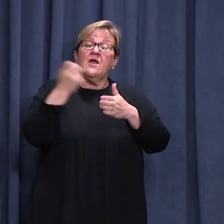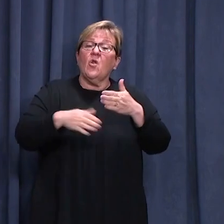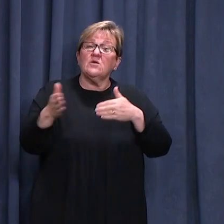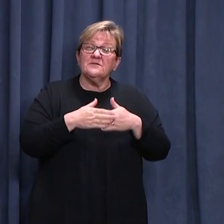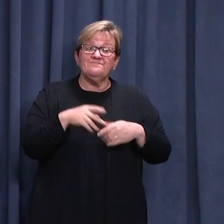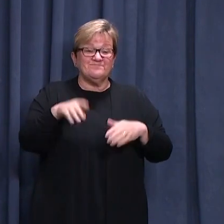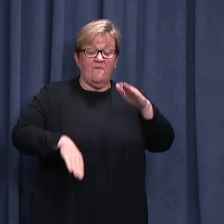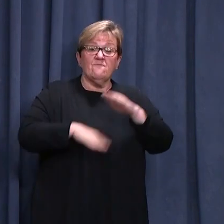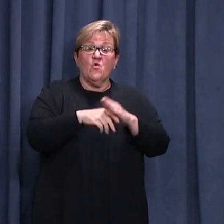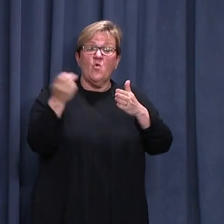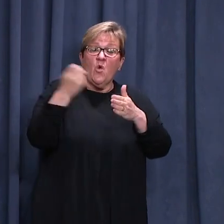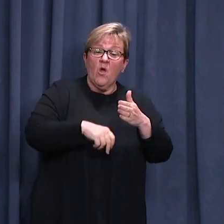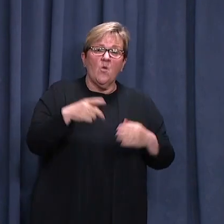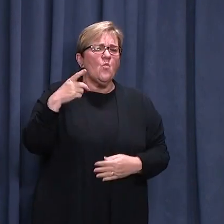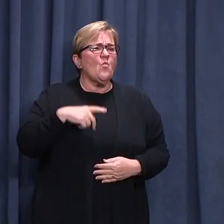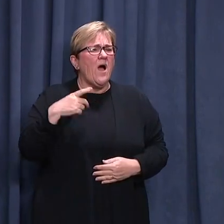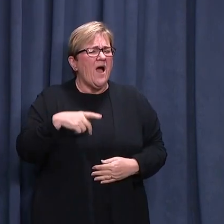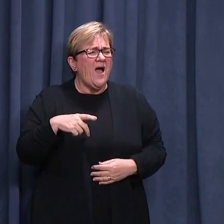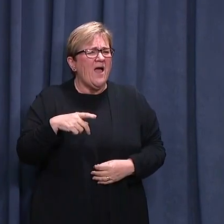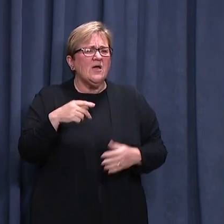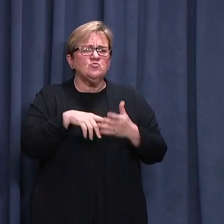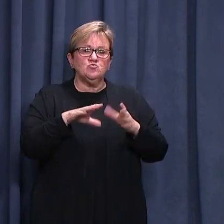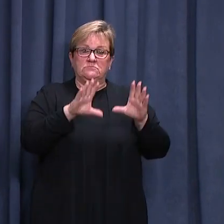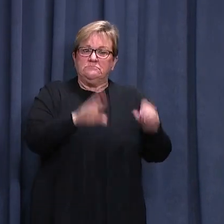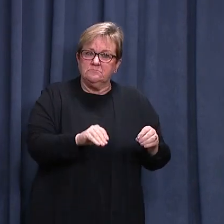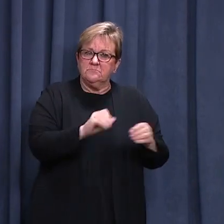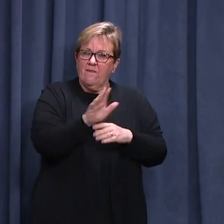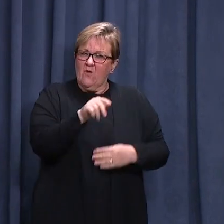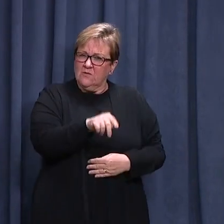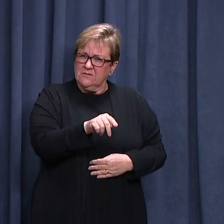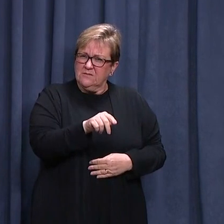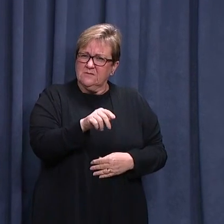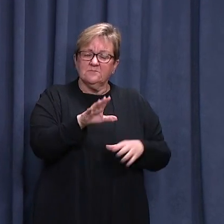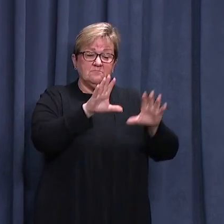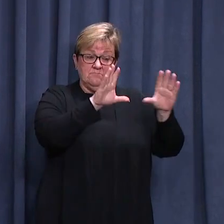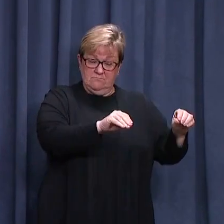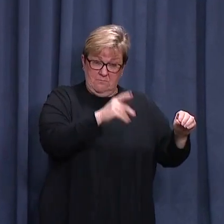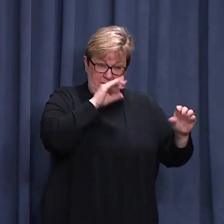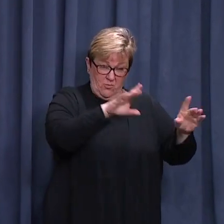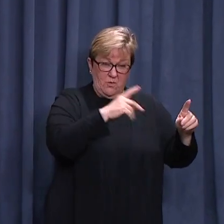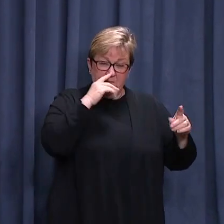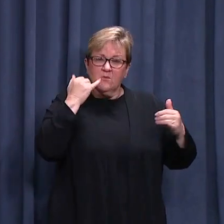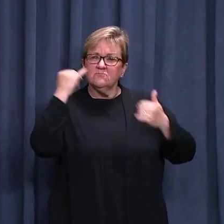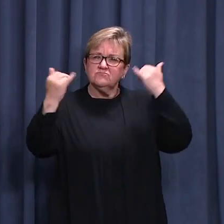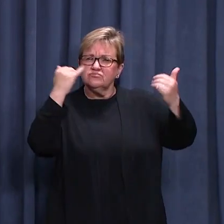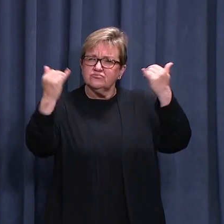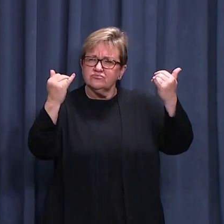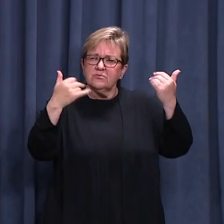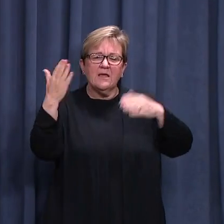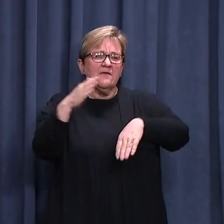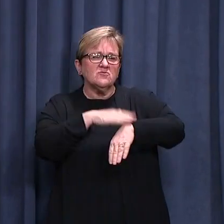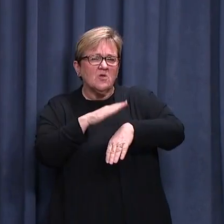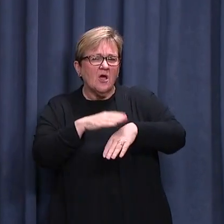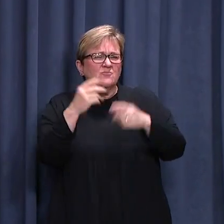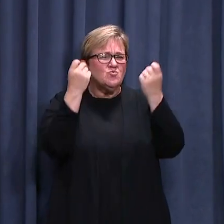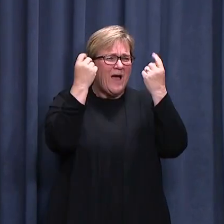This full lockdown is designed to act as a circuit breaker, to buy our contact tracers and testing systems time and understand